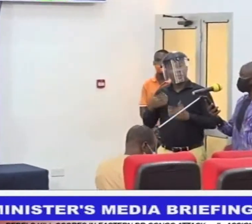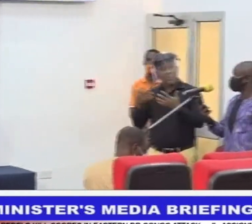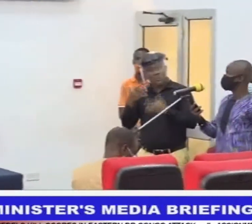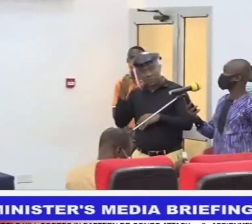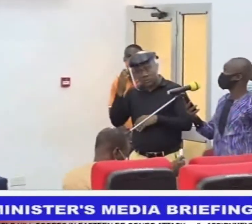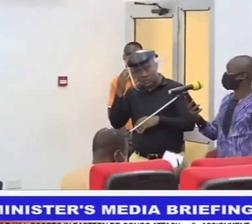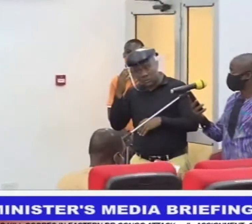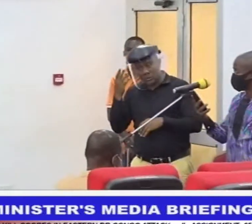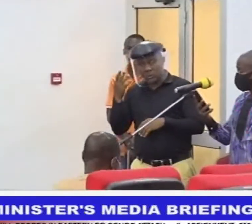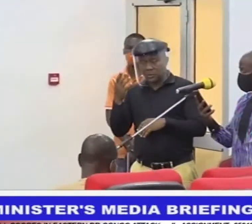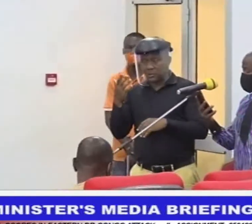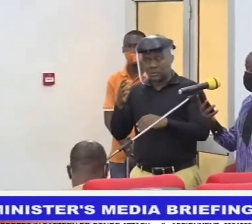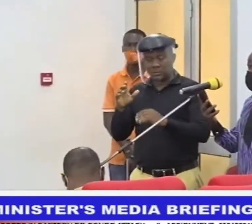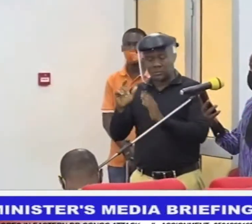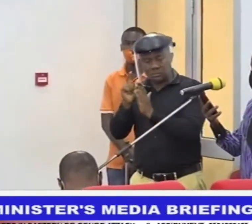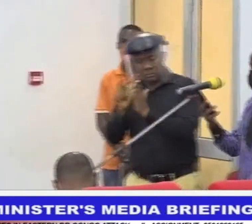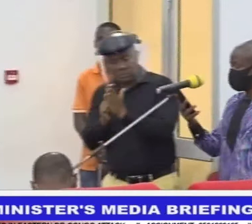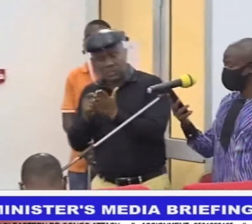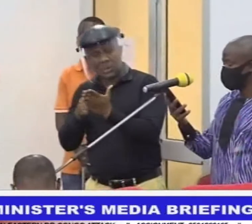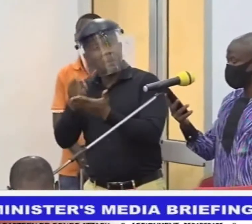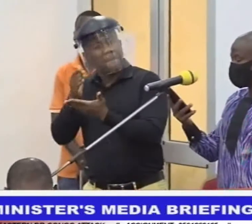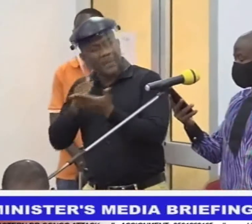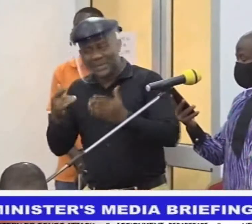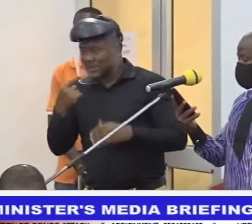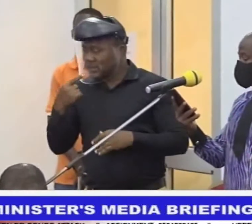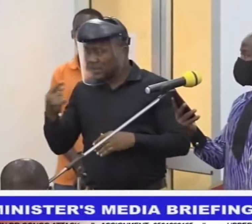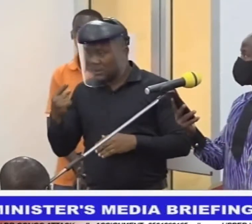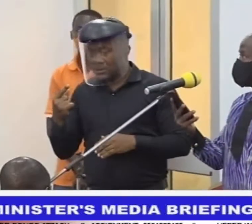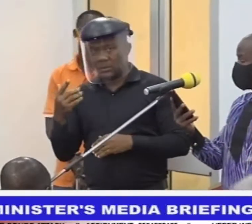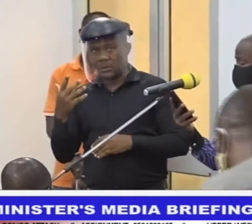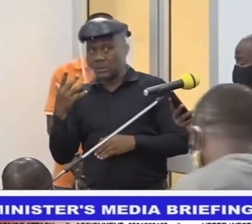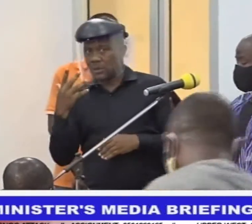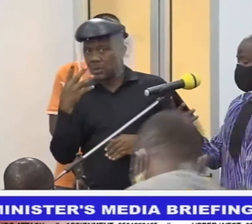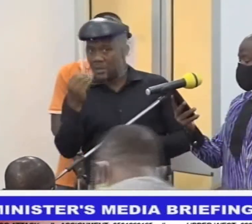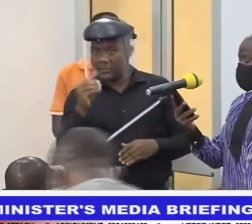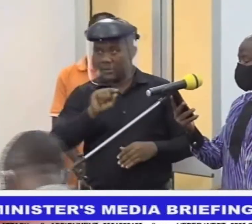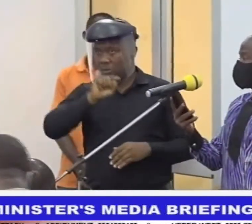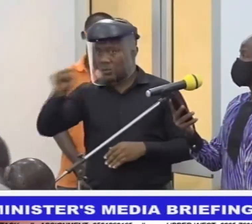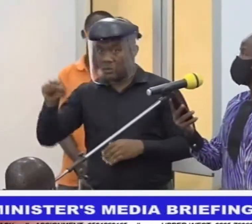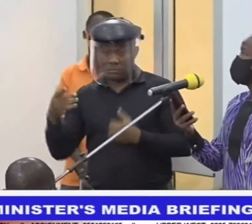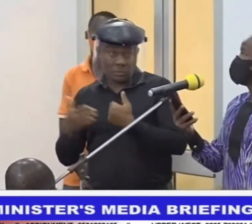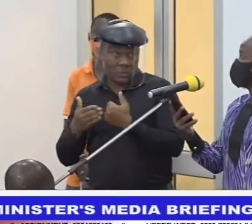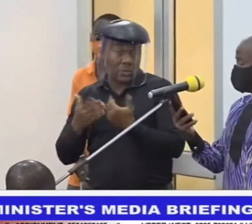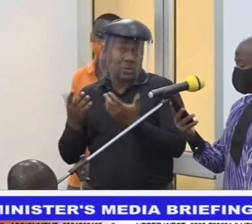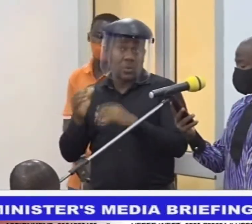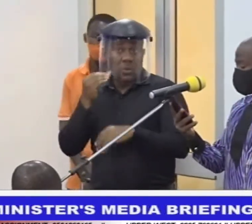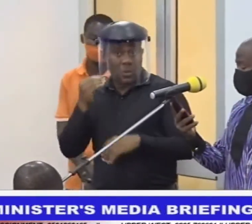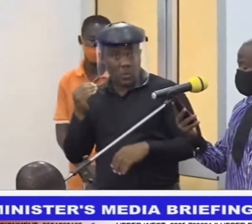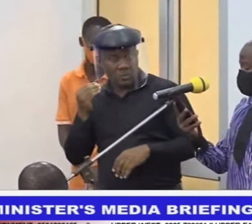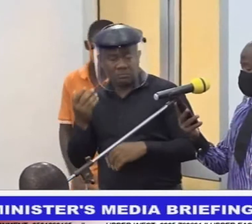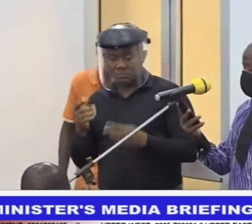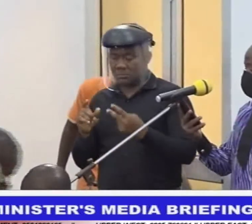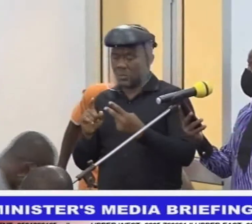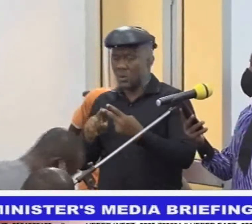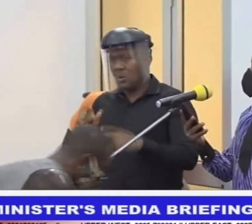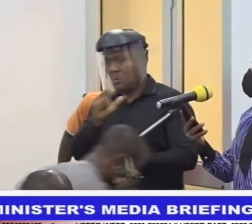about the portion of the law law. That talks about leaving and returning to one's place of abode. How does the police determine